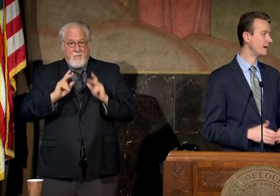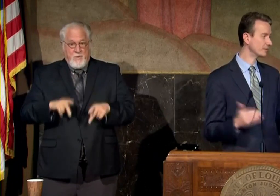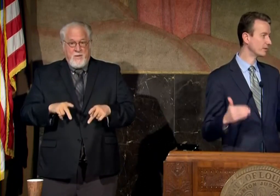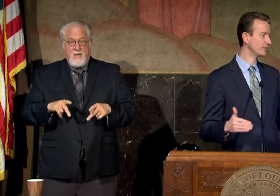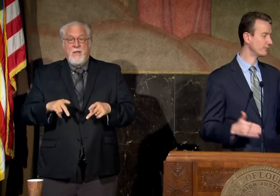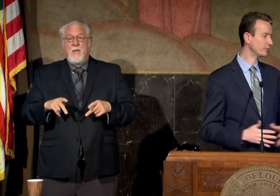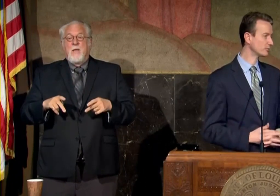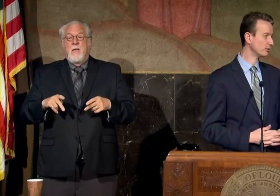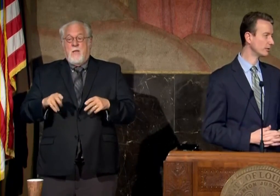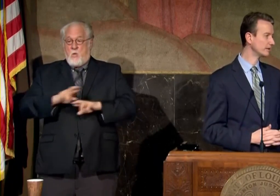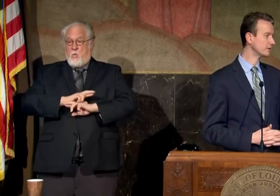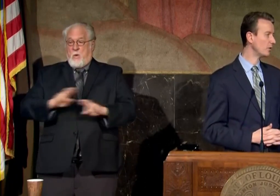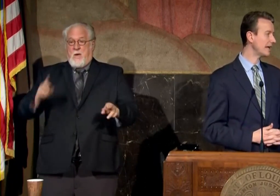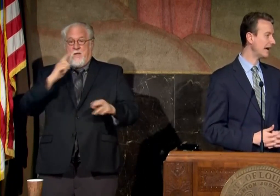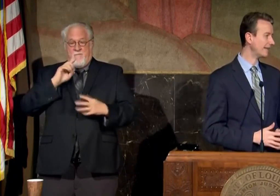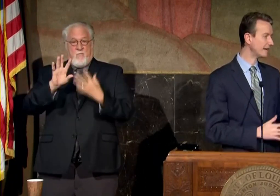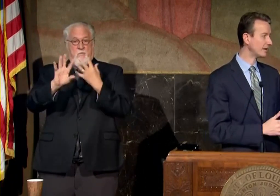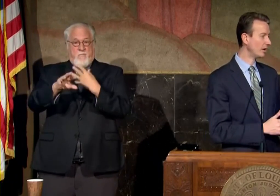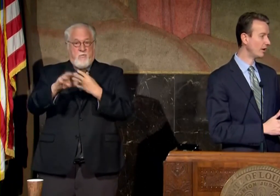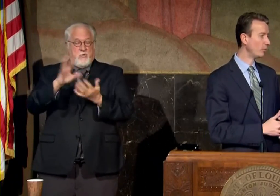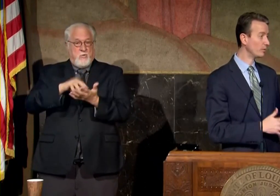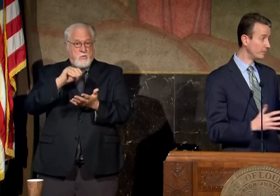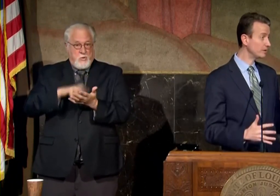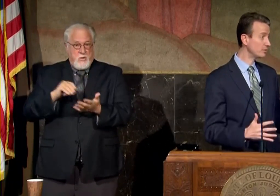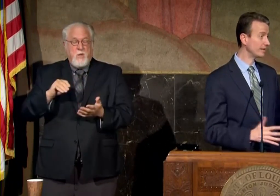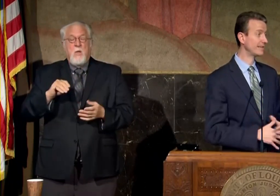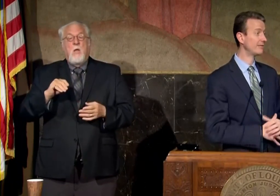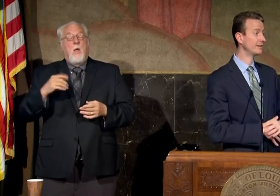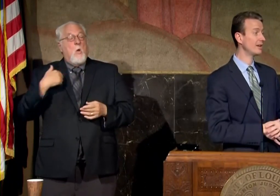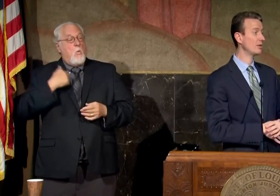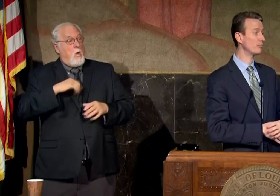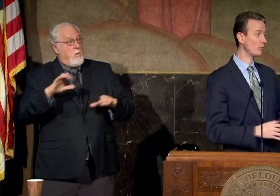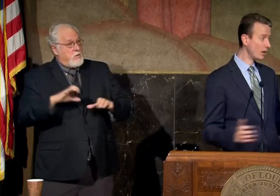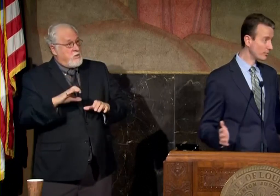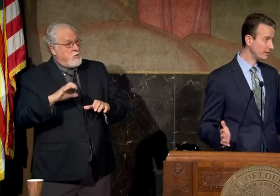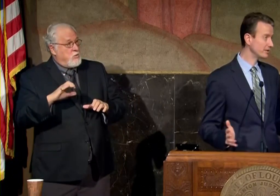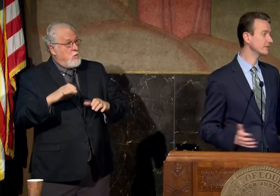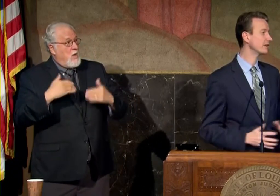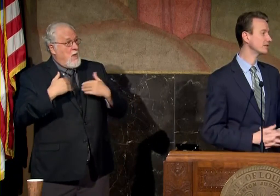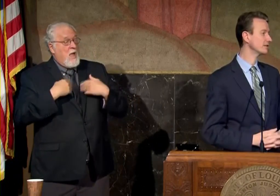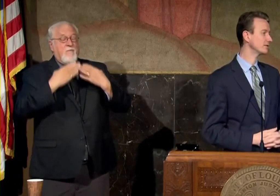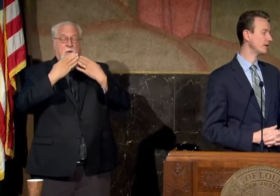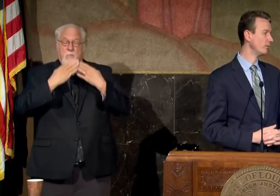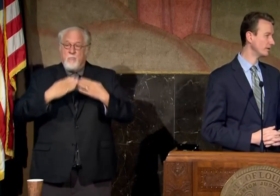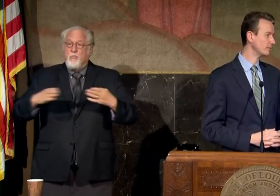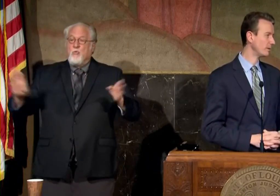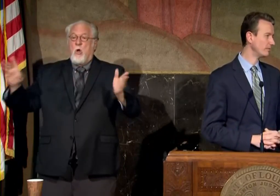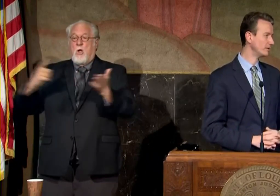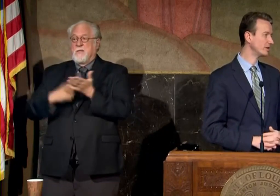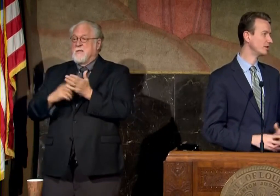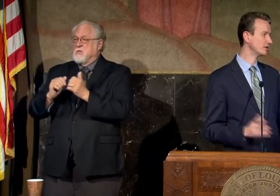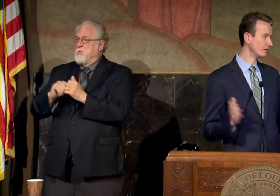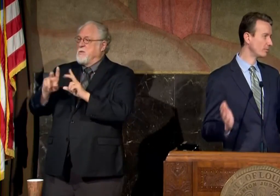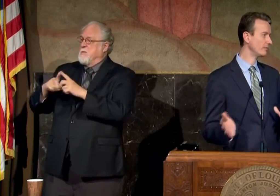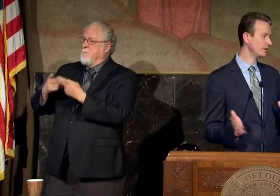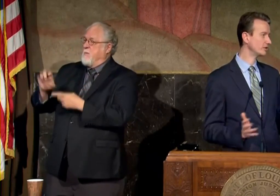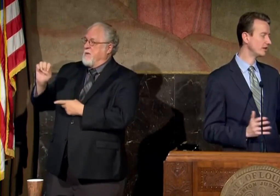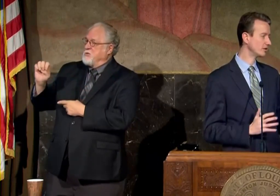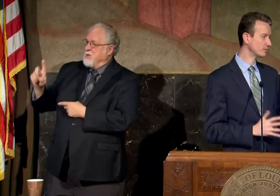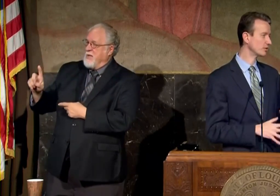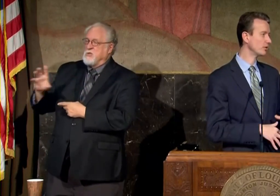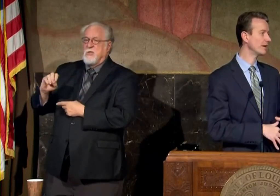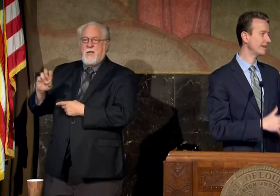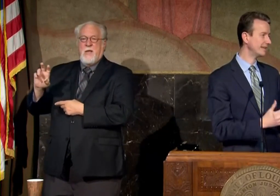weeks time is ready for virtual learning so i think uh what we've been doing is having broad-ranging discussions uh with the department of education the department